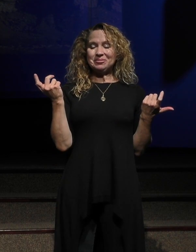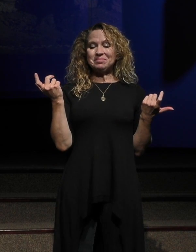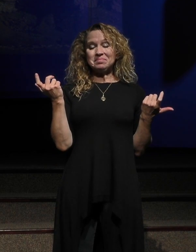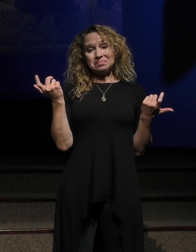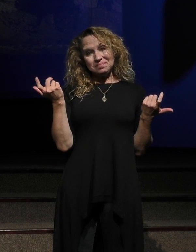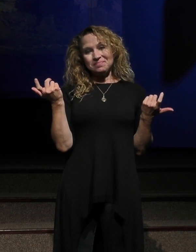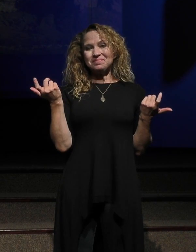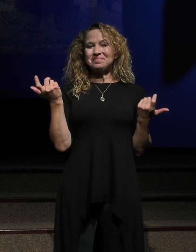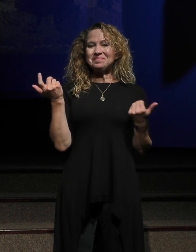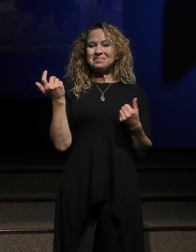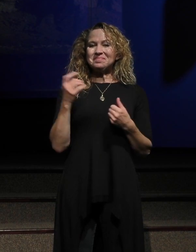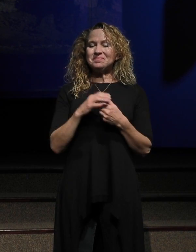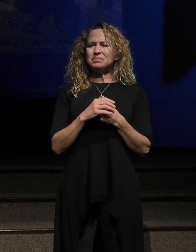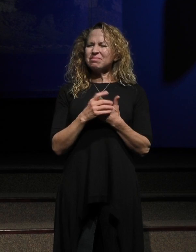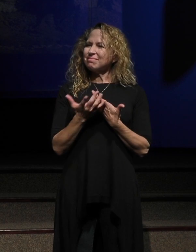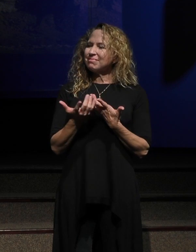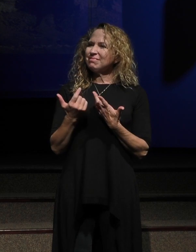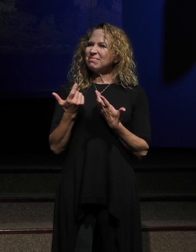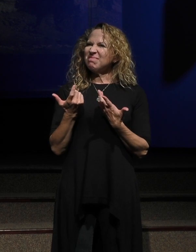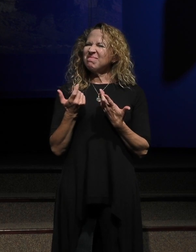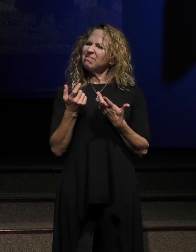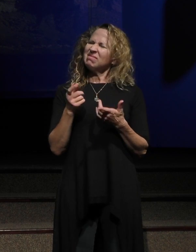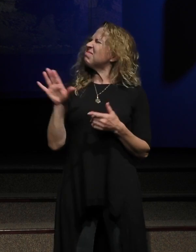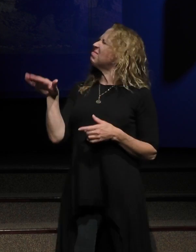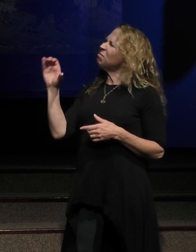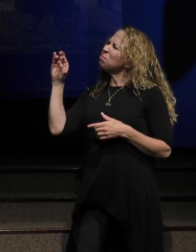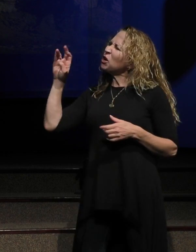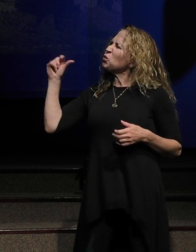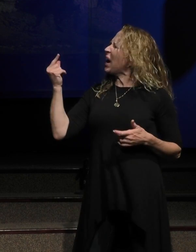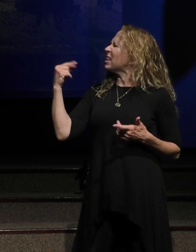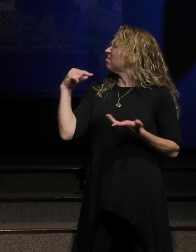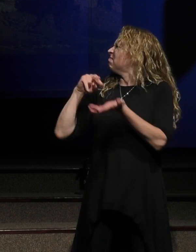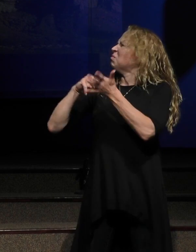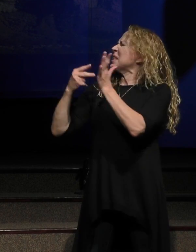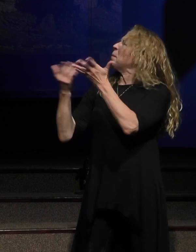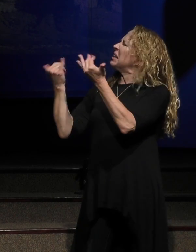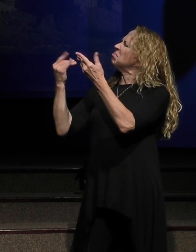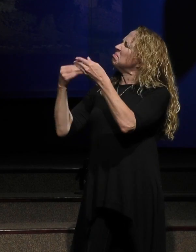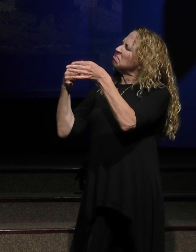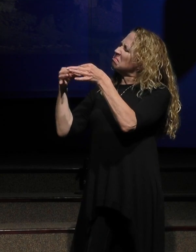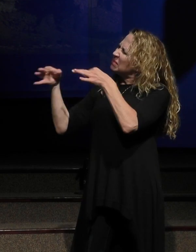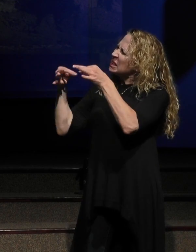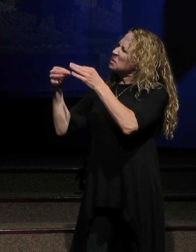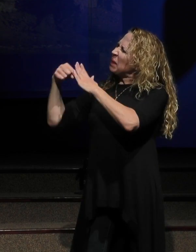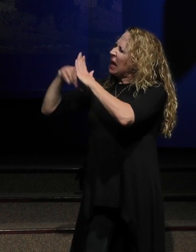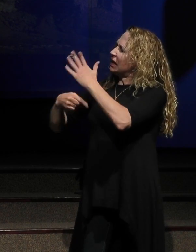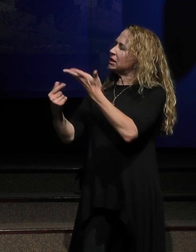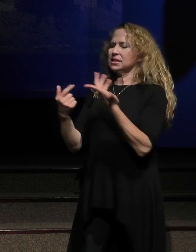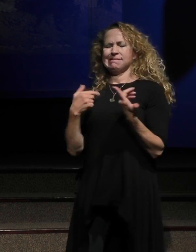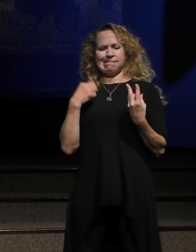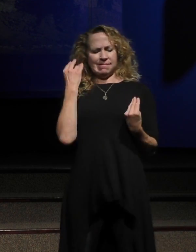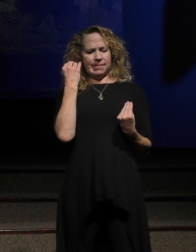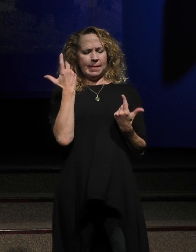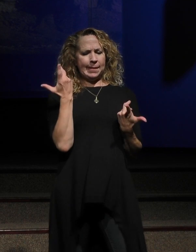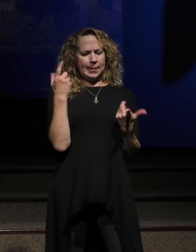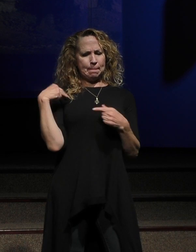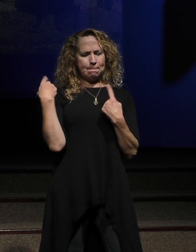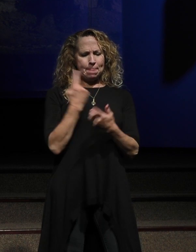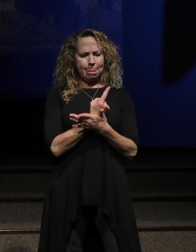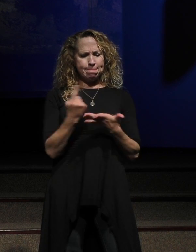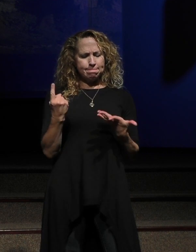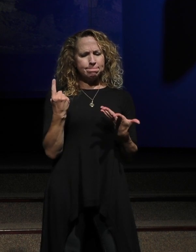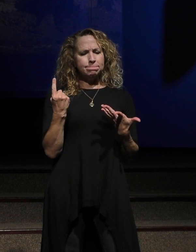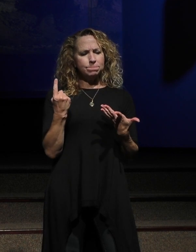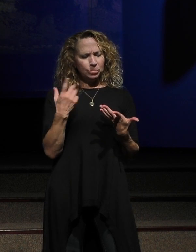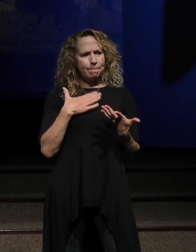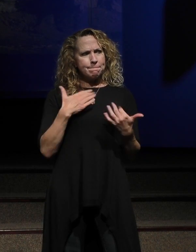So what does that look like, Craig? mean, come on and be real with us. And so I thought about that this week and I thought, okay,